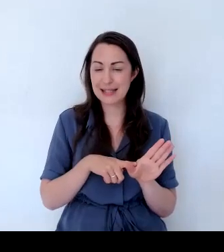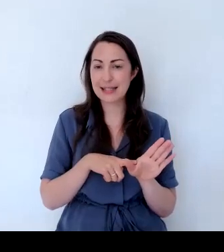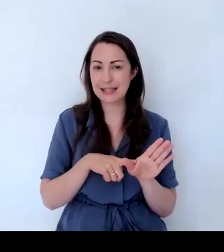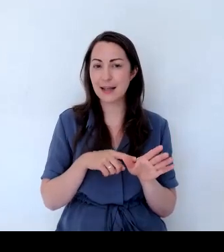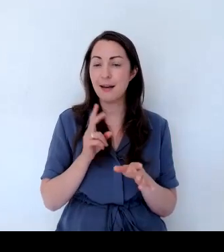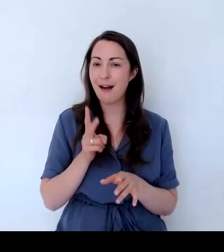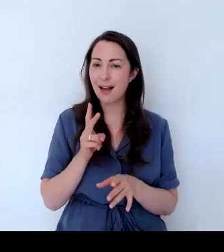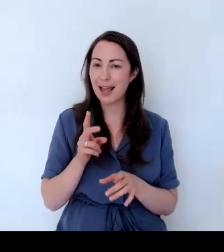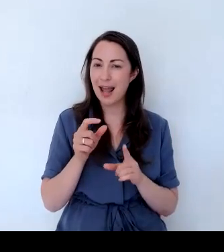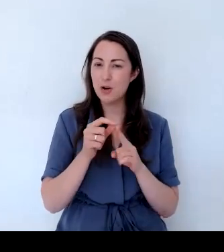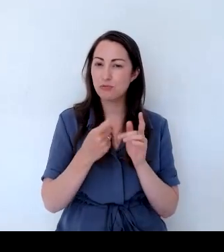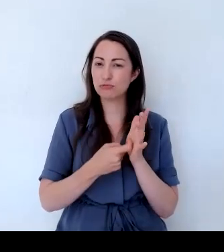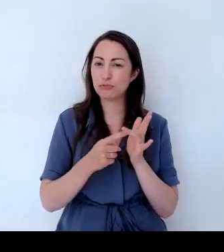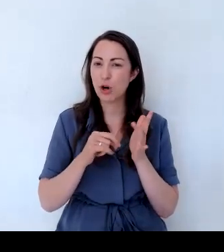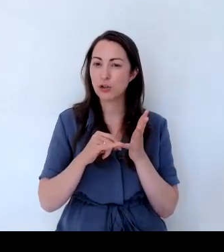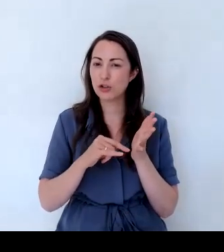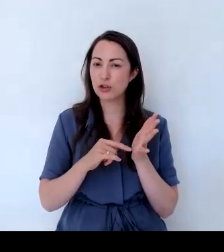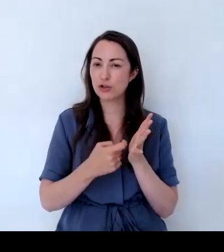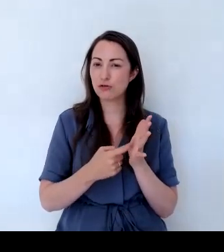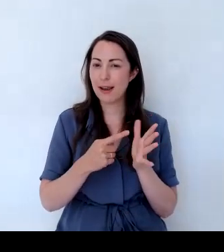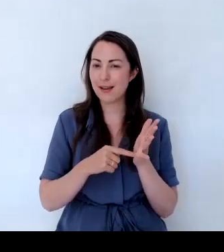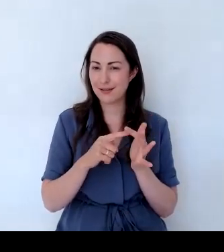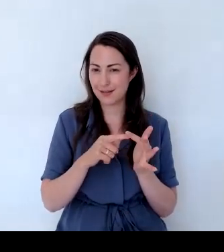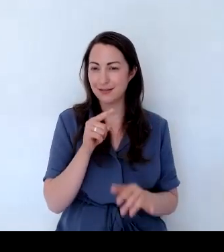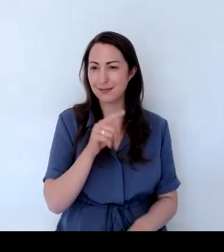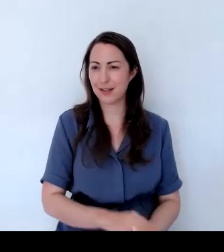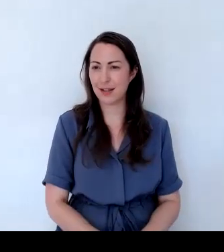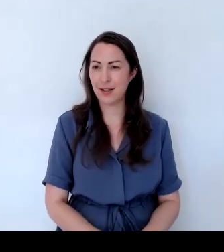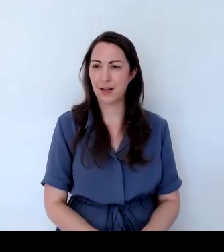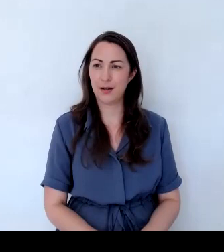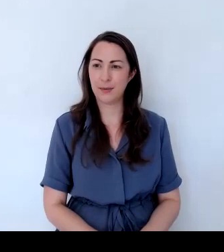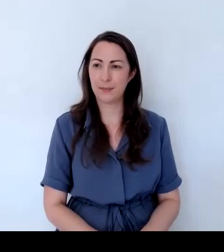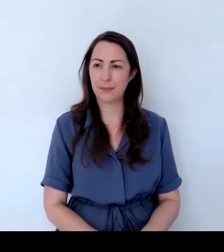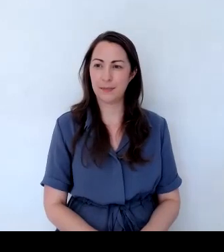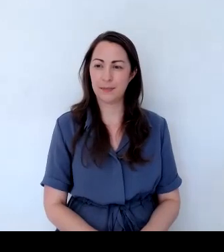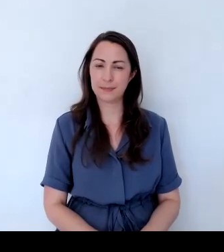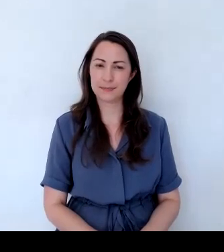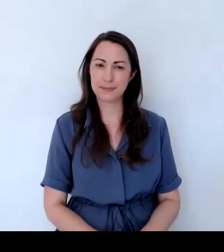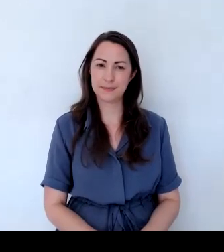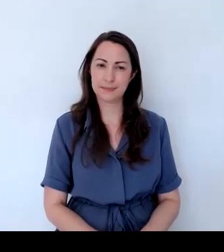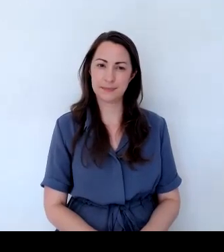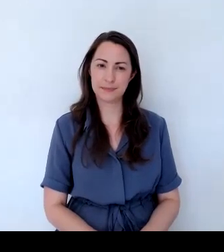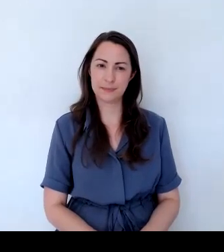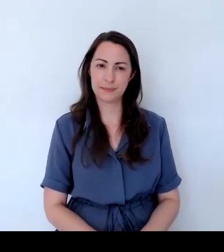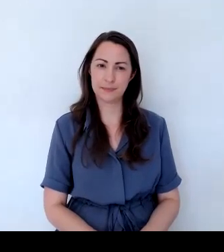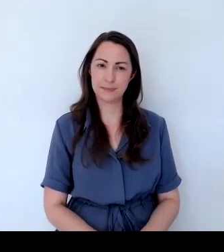And then chives. Now chives are really underrated. But when they flower,